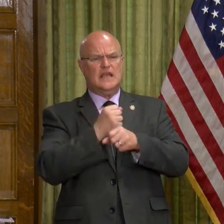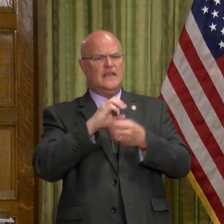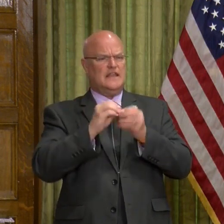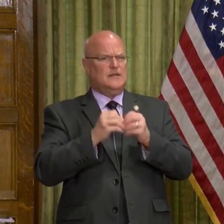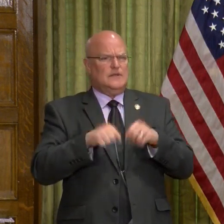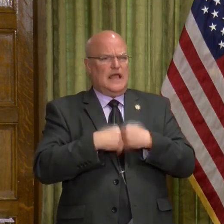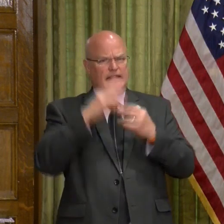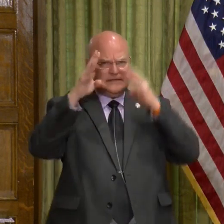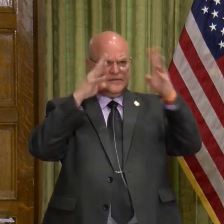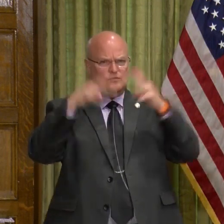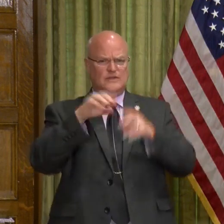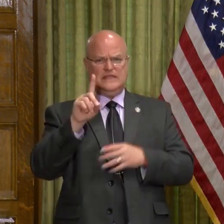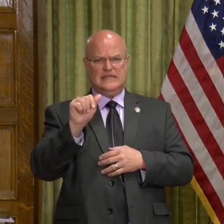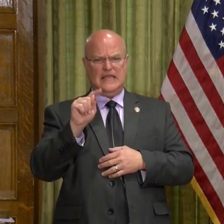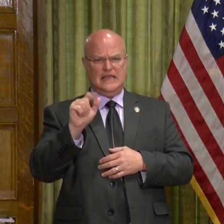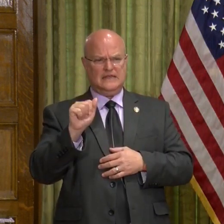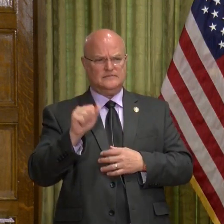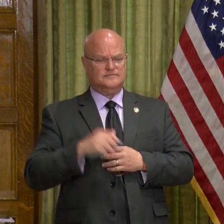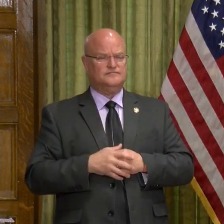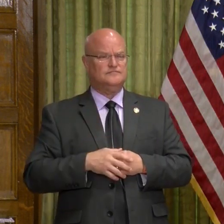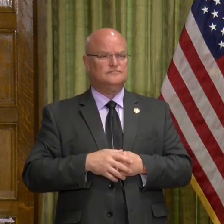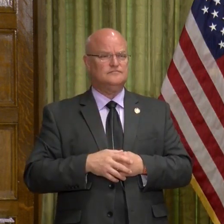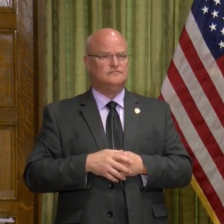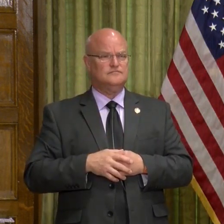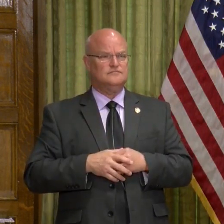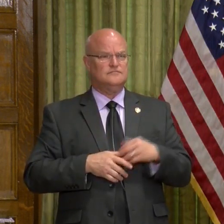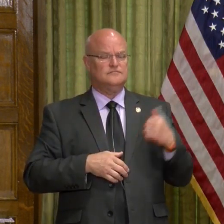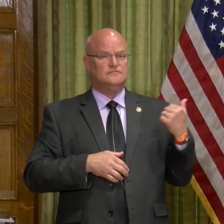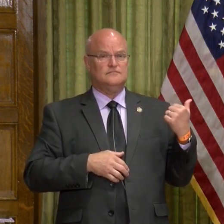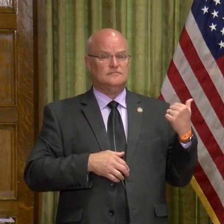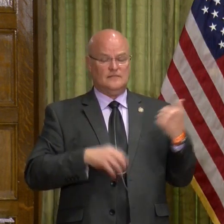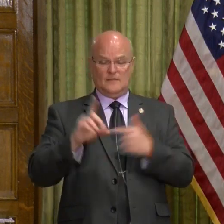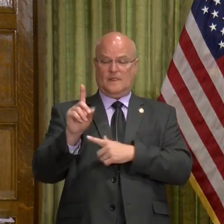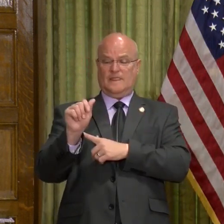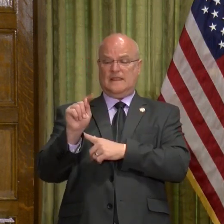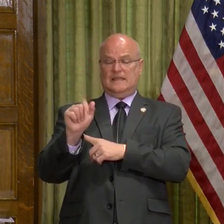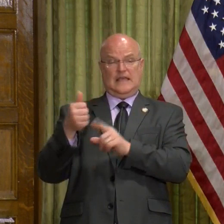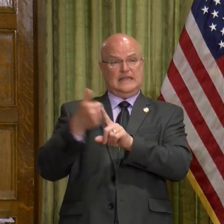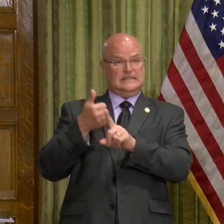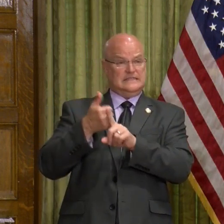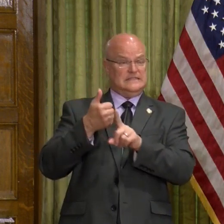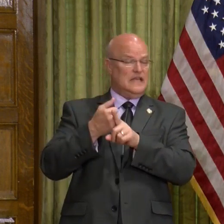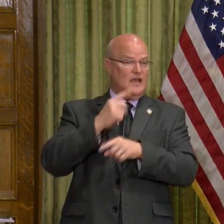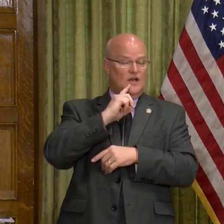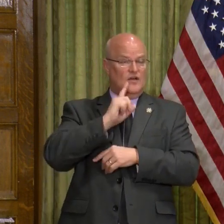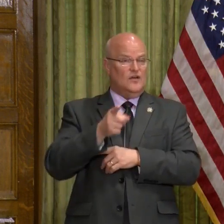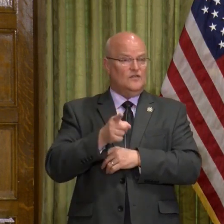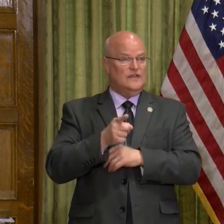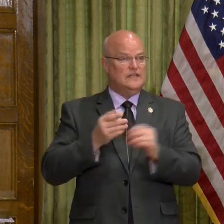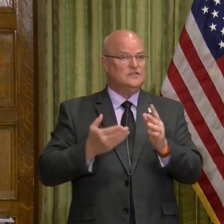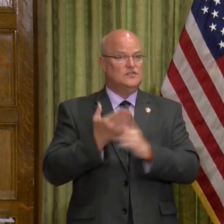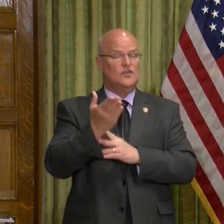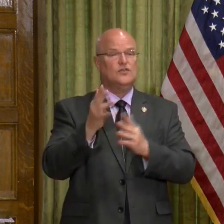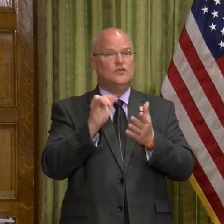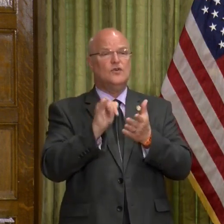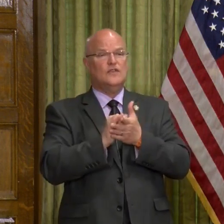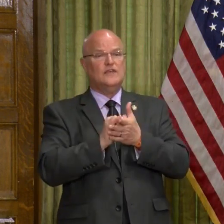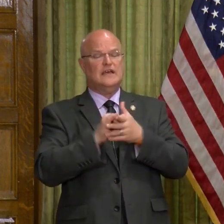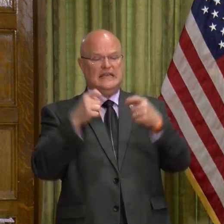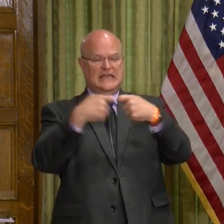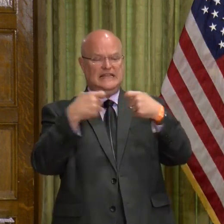and how they came up with that data? Well, I mean, the data itself is through the